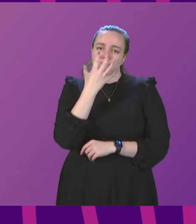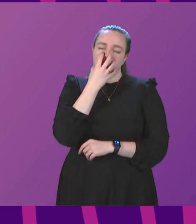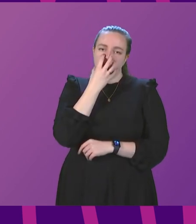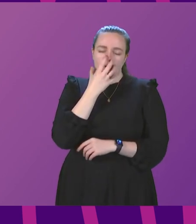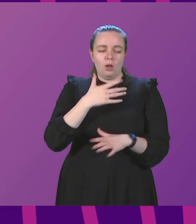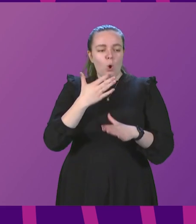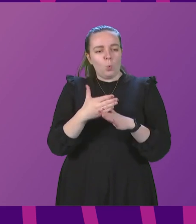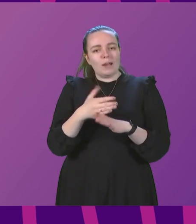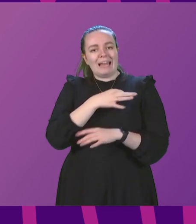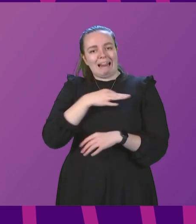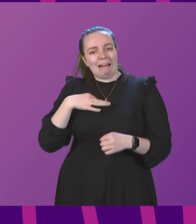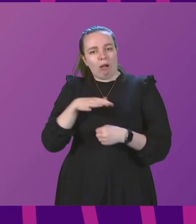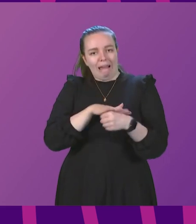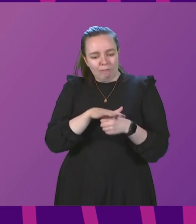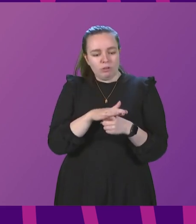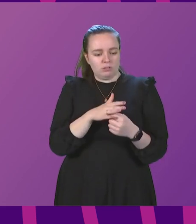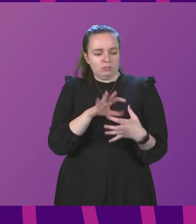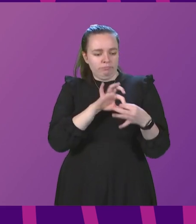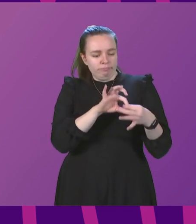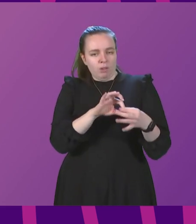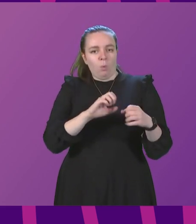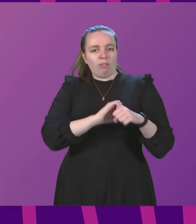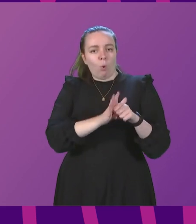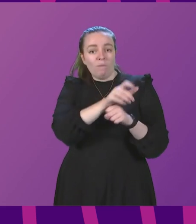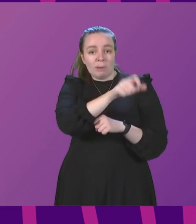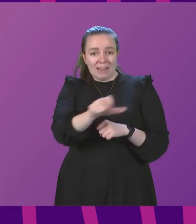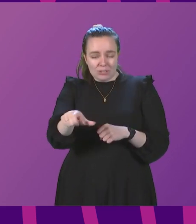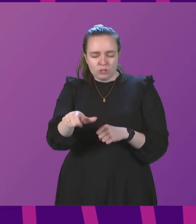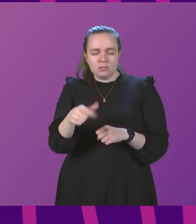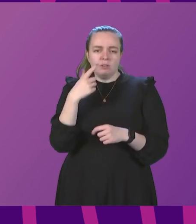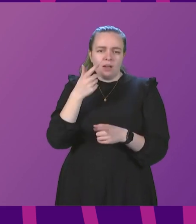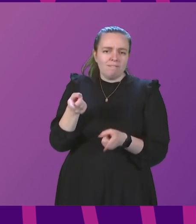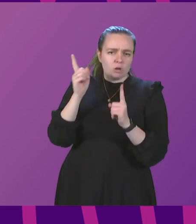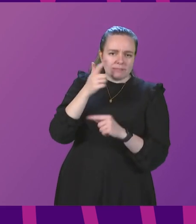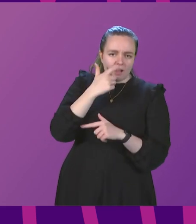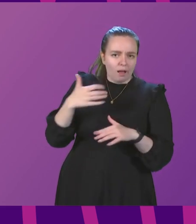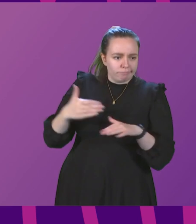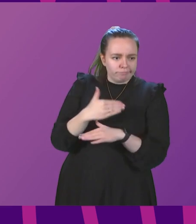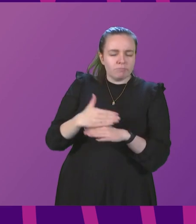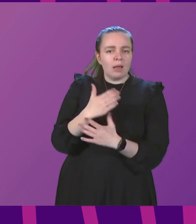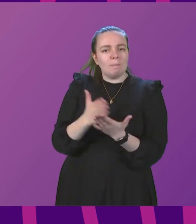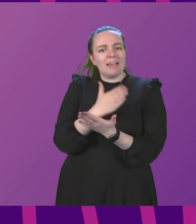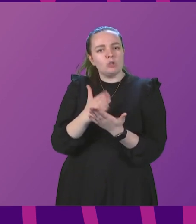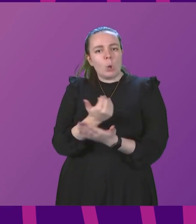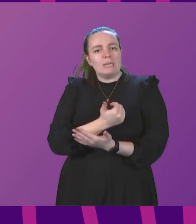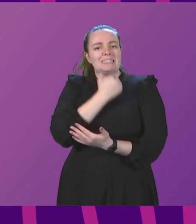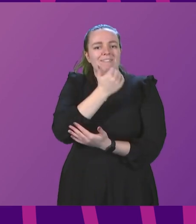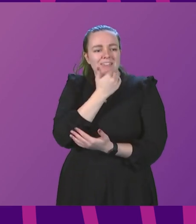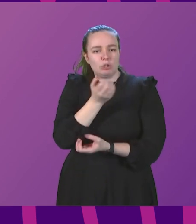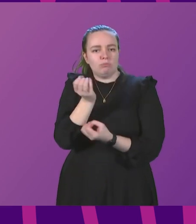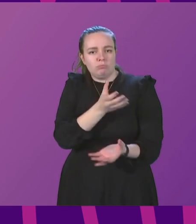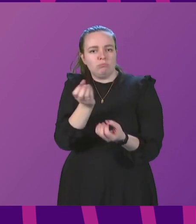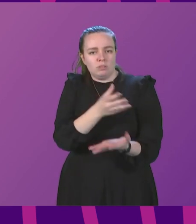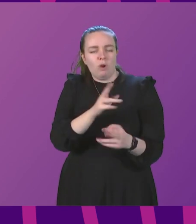working in clinical areas with COVID patients. Could the First Minister take action to ensure that sufficient supplies are